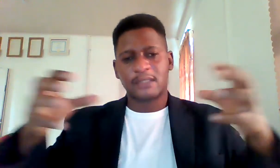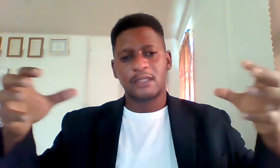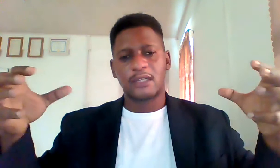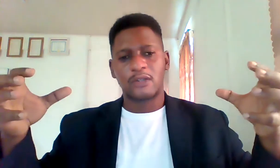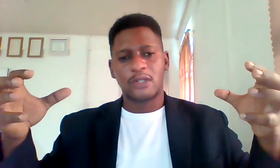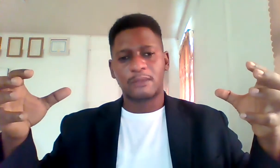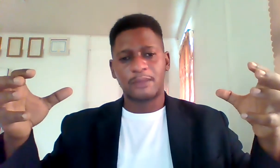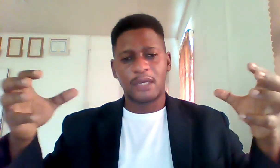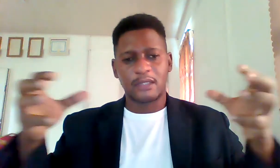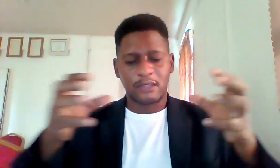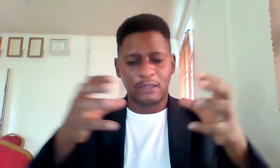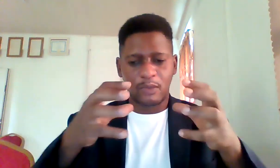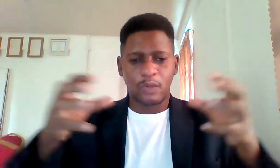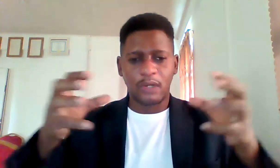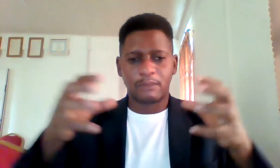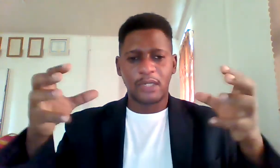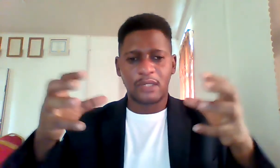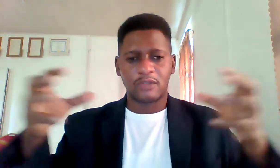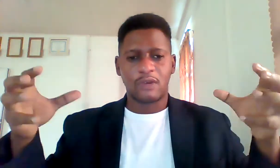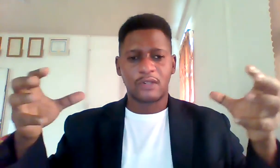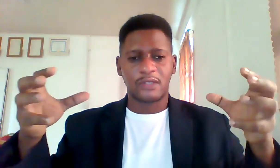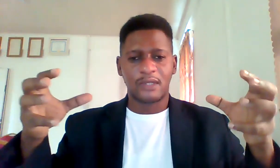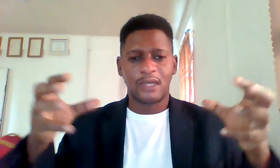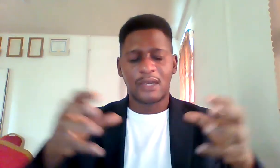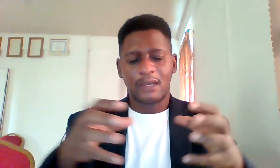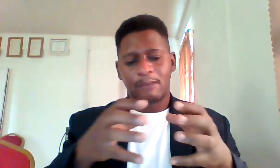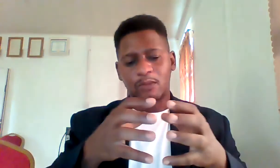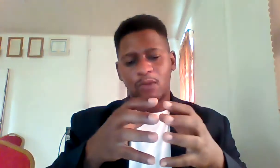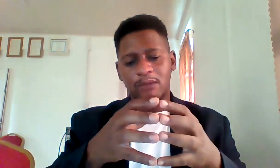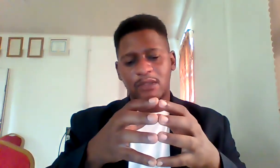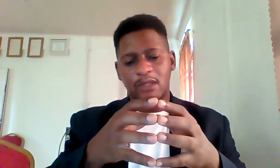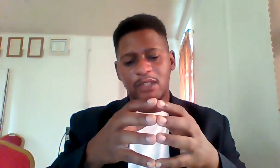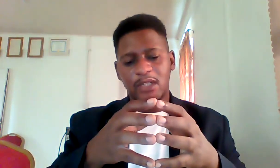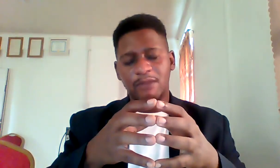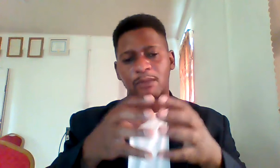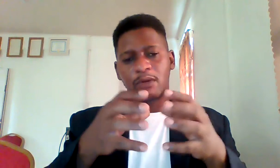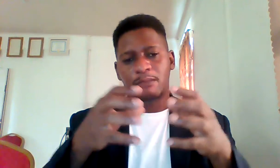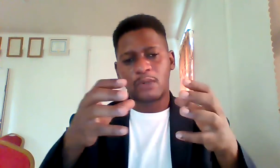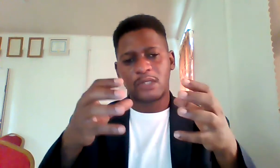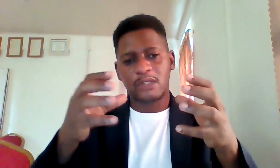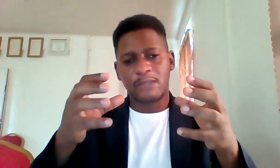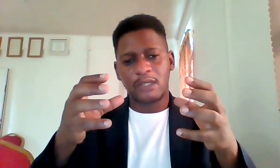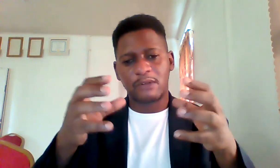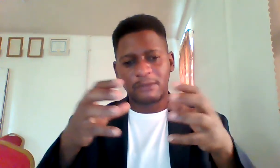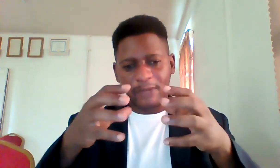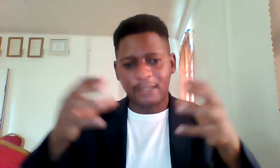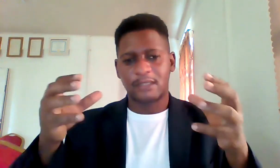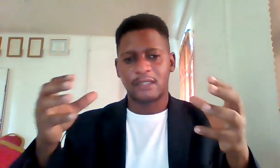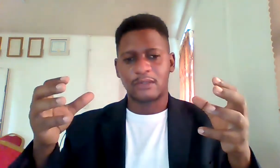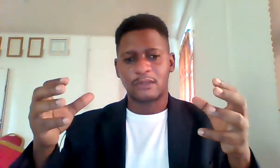in your wbs the work breakdown structure but what is even more important to be reflected in the